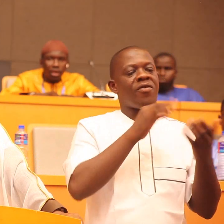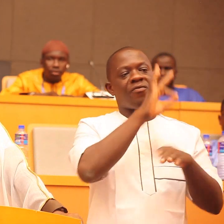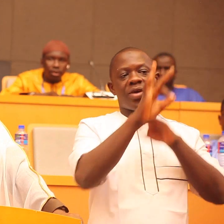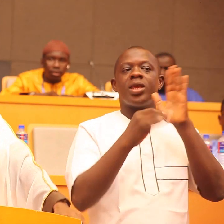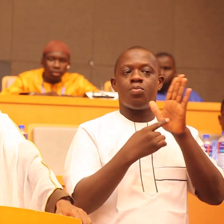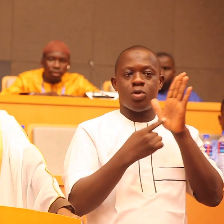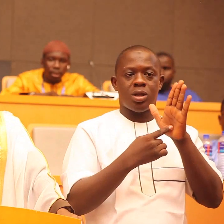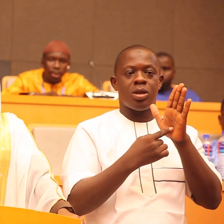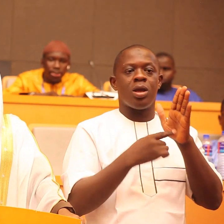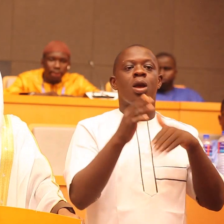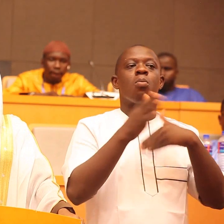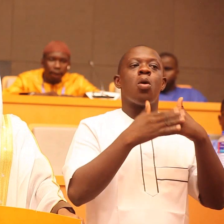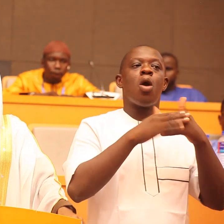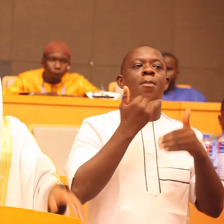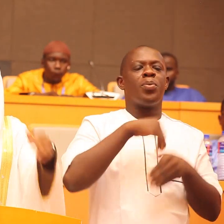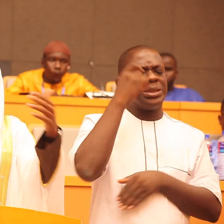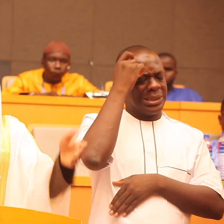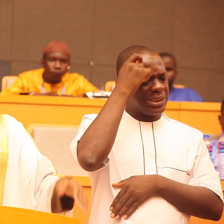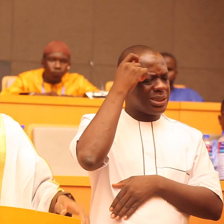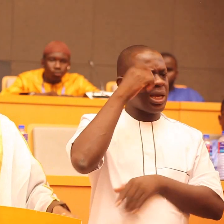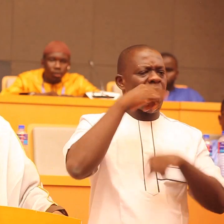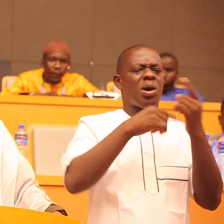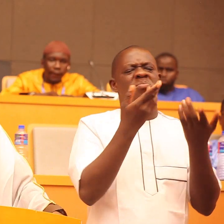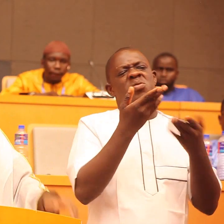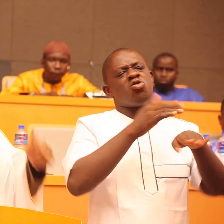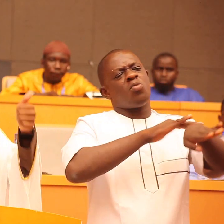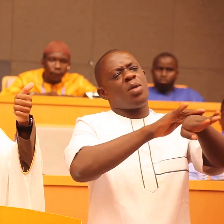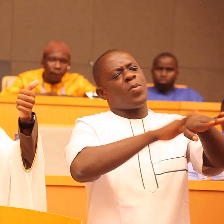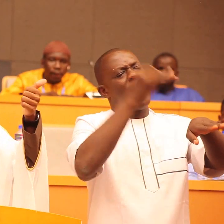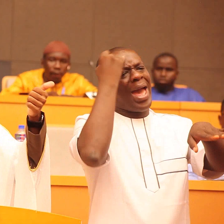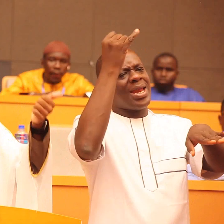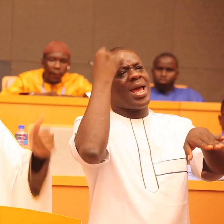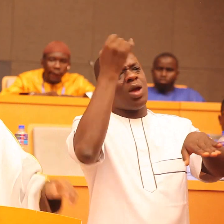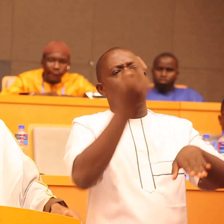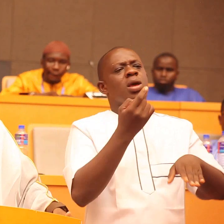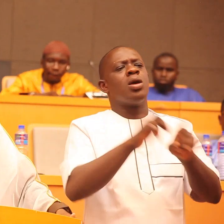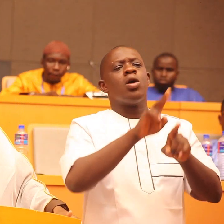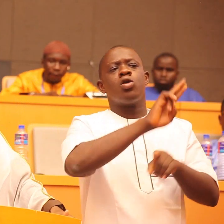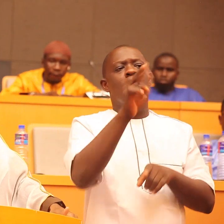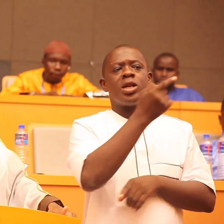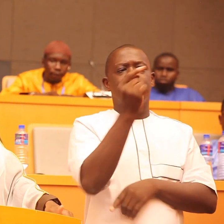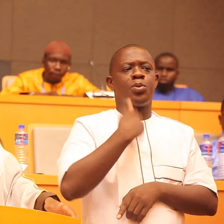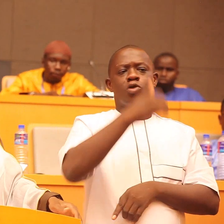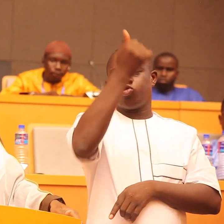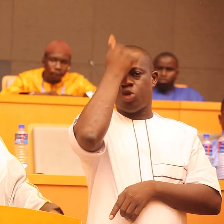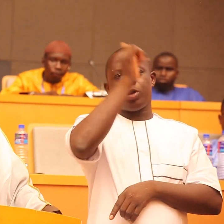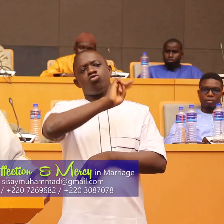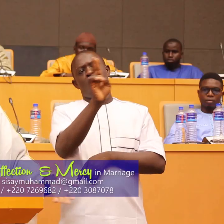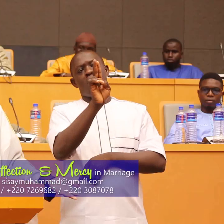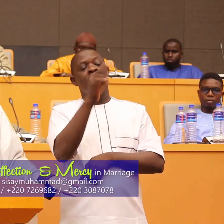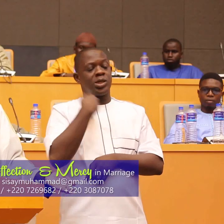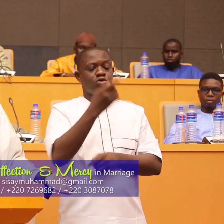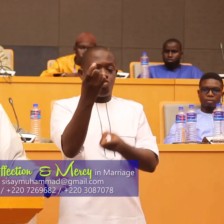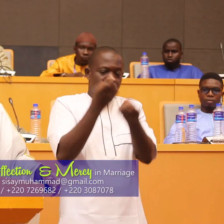but today most of us might think that this is the western ideology no those people are not stupid they're taking everything from our sunnah